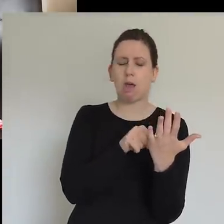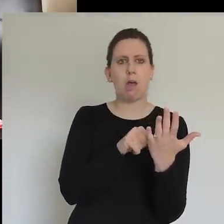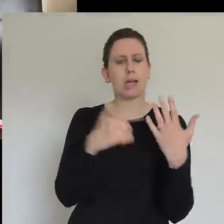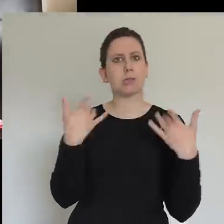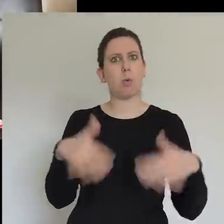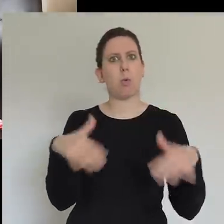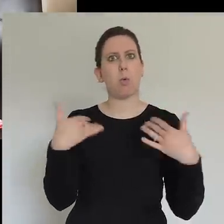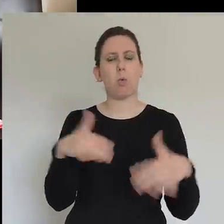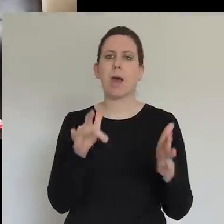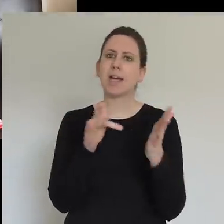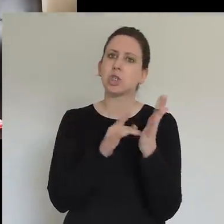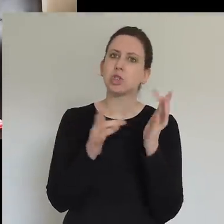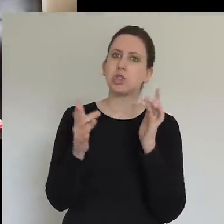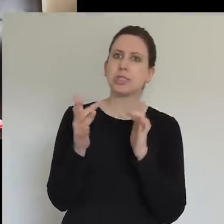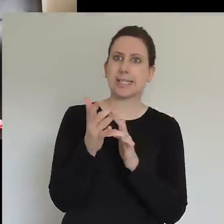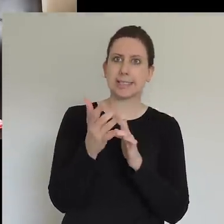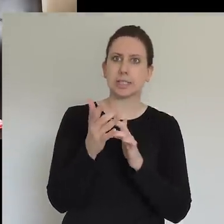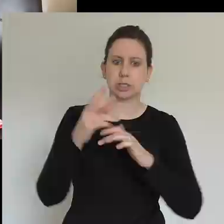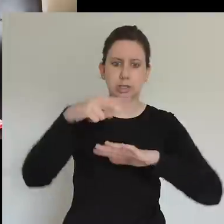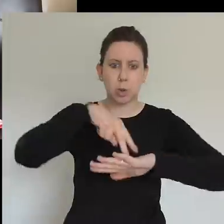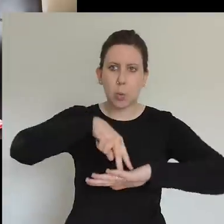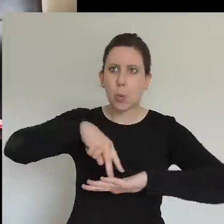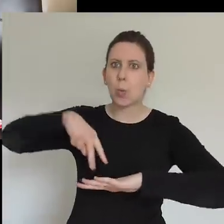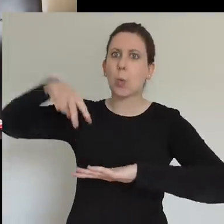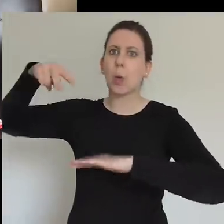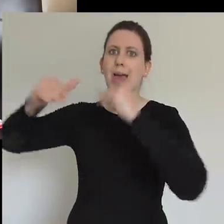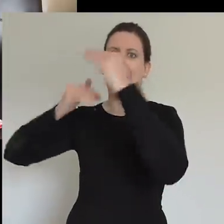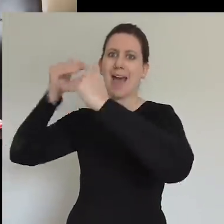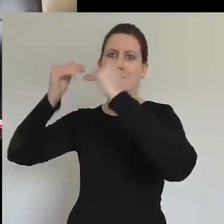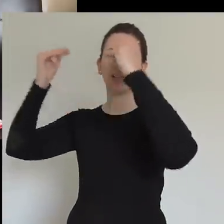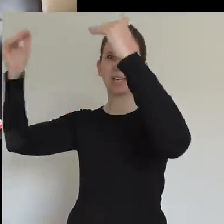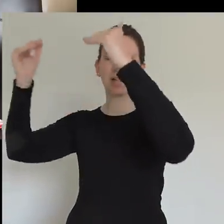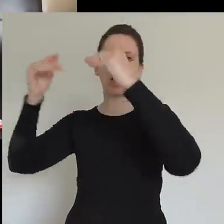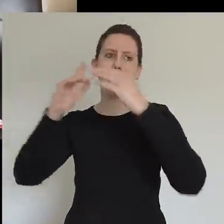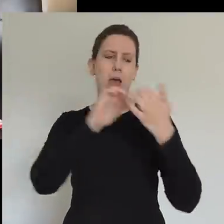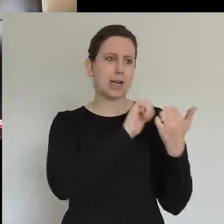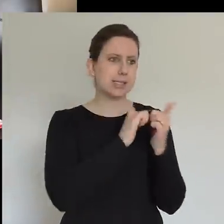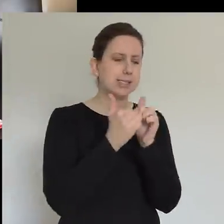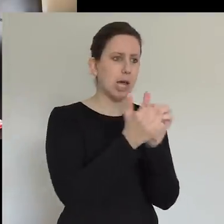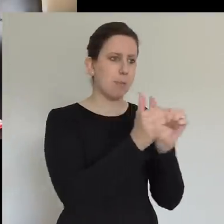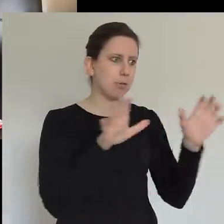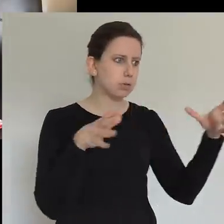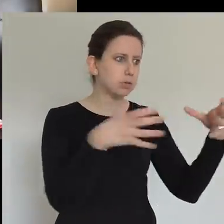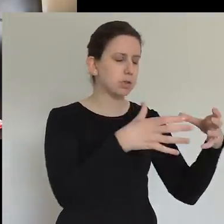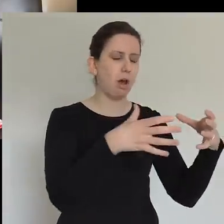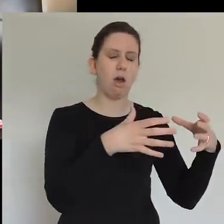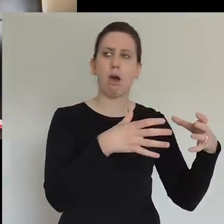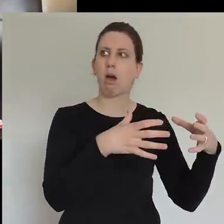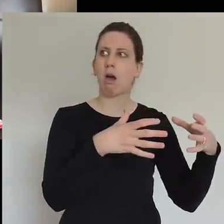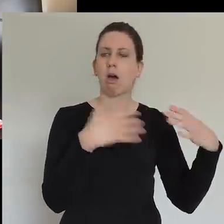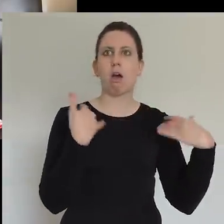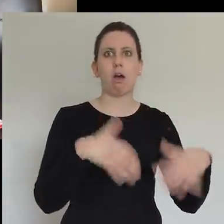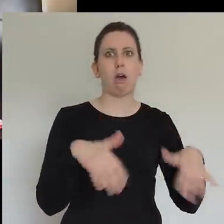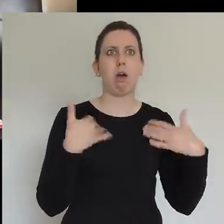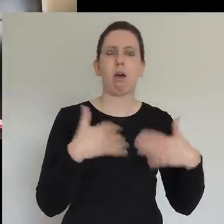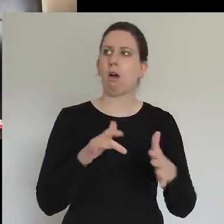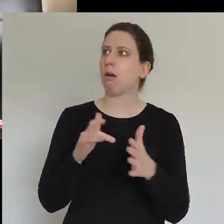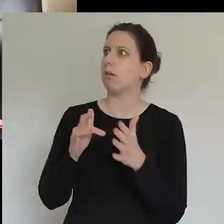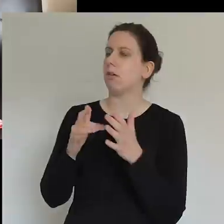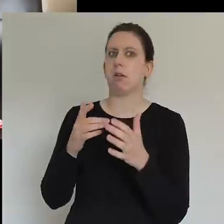into heaven, and then the disciples are there in that space going, He's gone. Like our Lord, our Saviour is gone. Now, now what do we do?